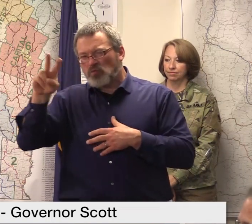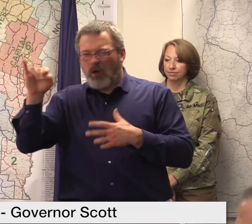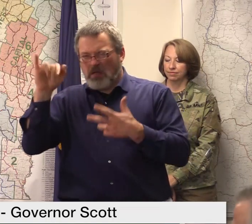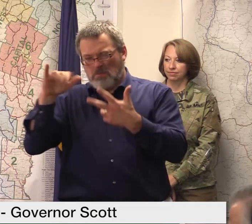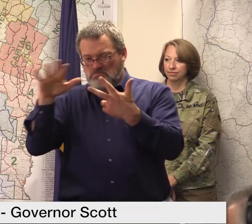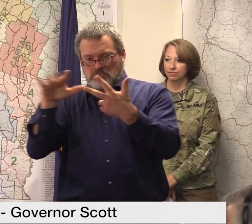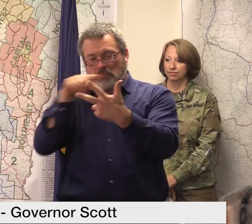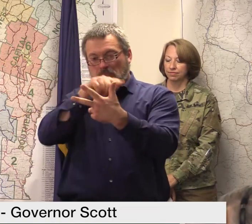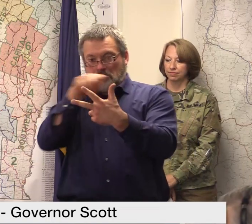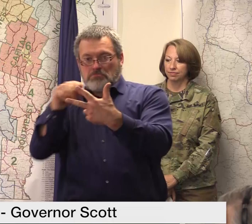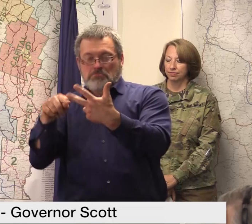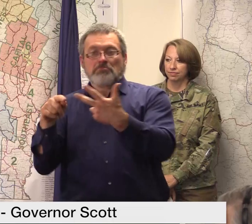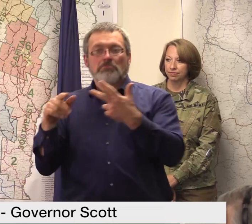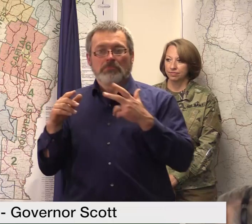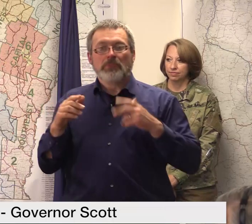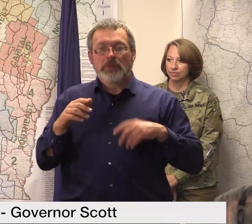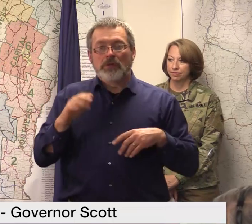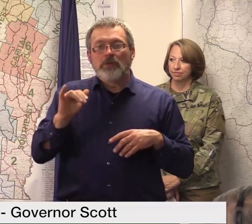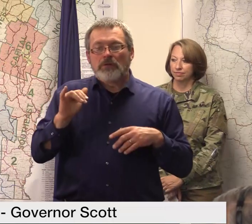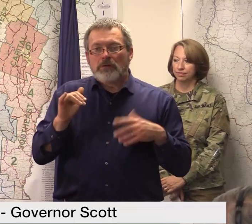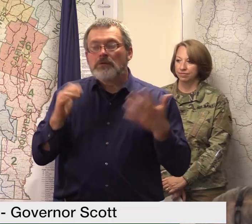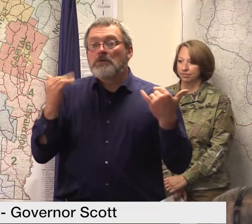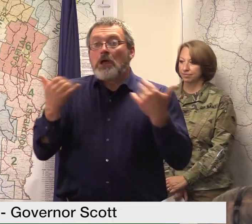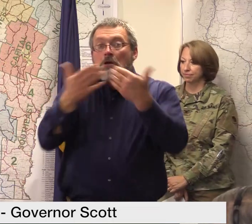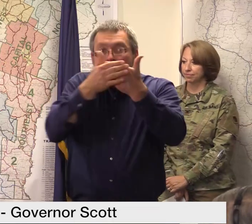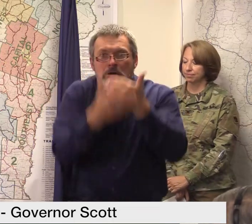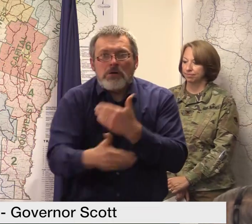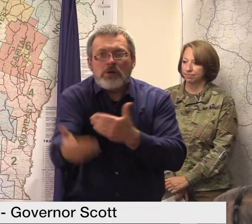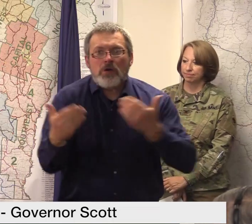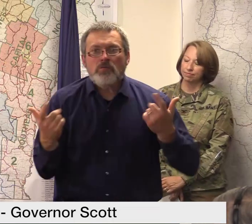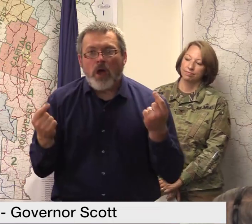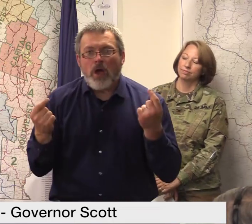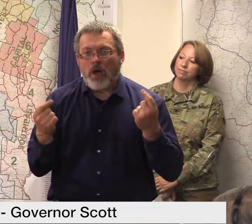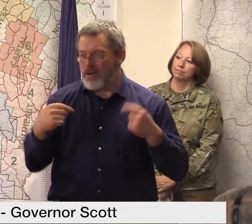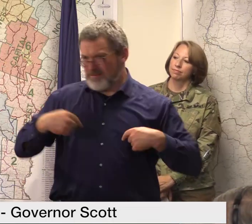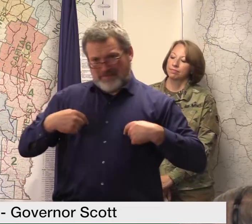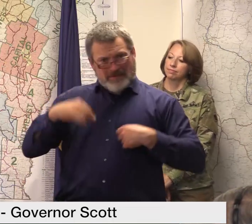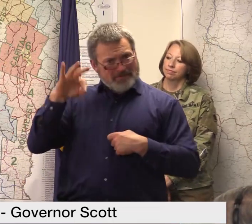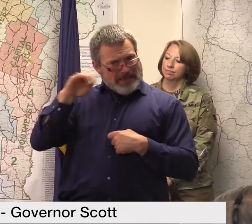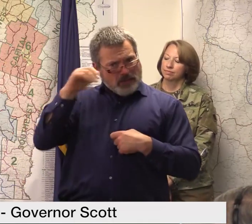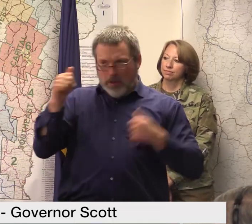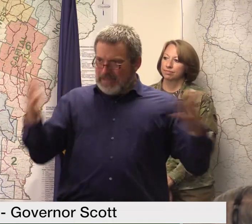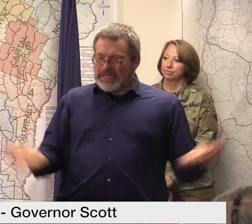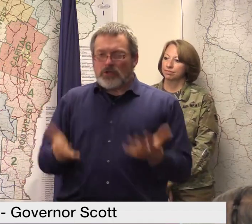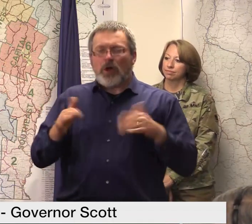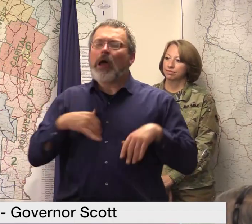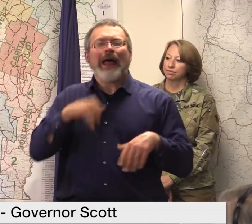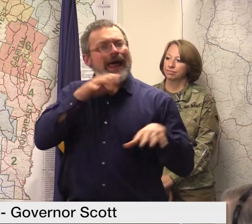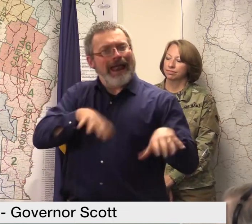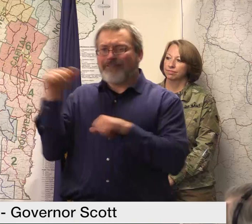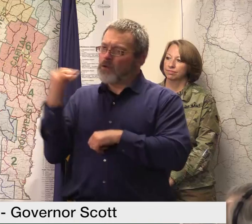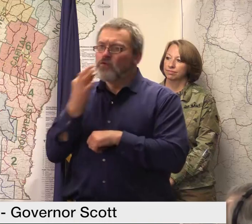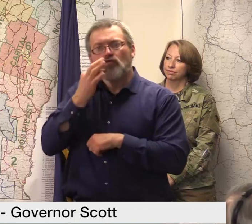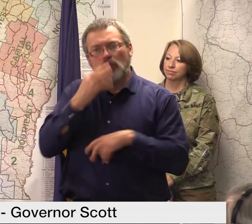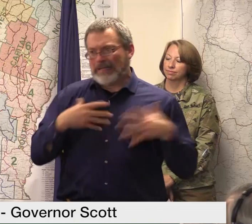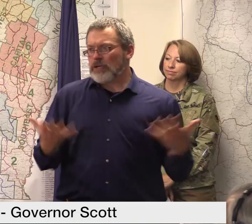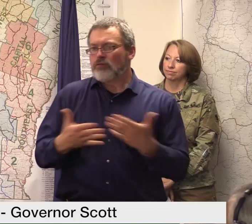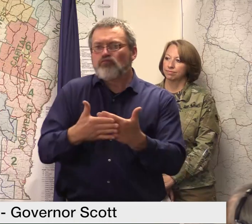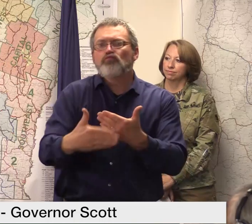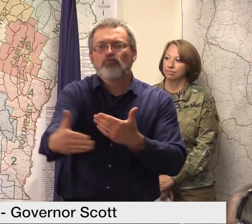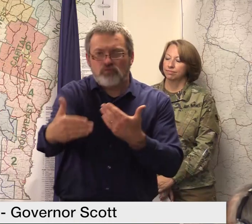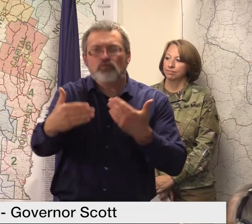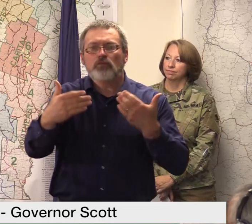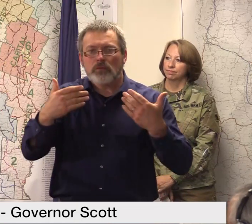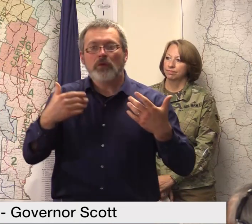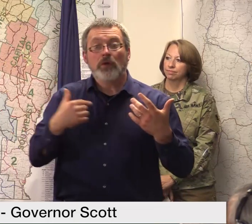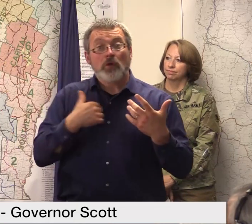so what's next? FEMA is here for the long haul while we are focusing on individuals right now